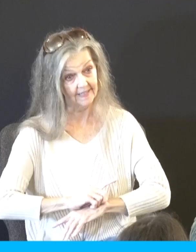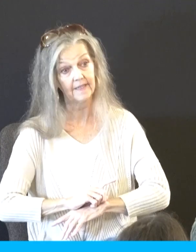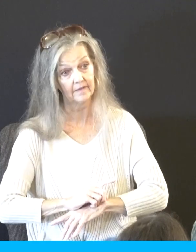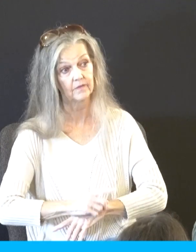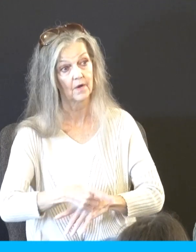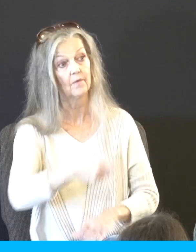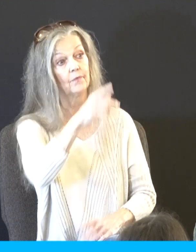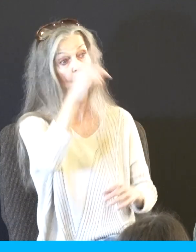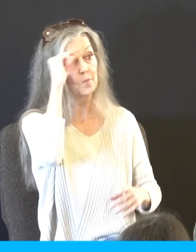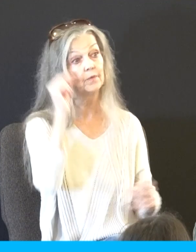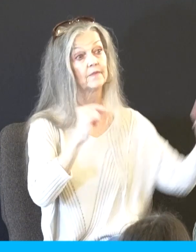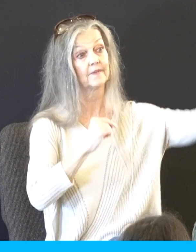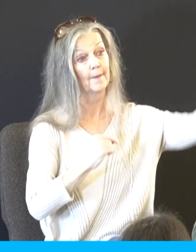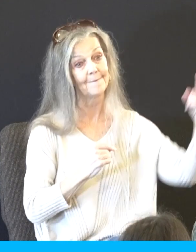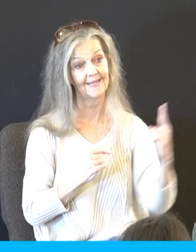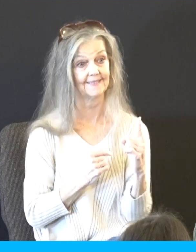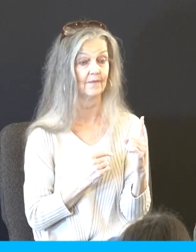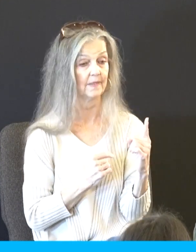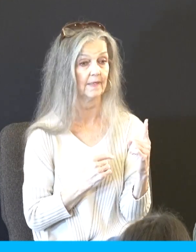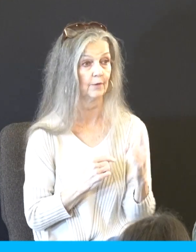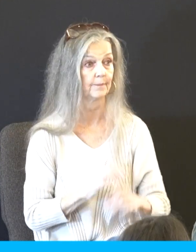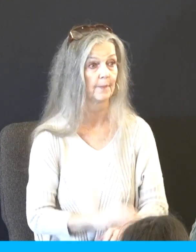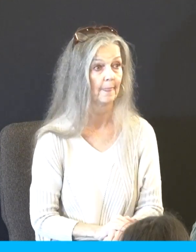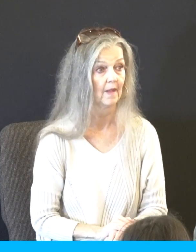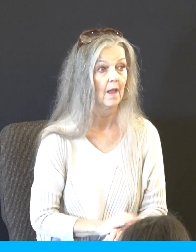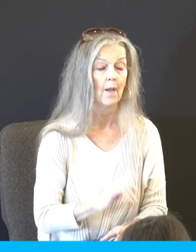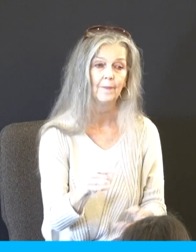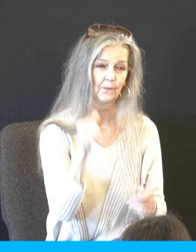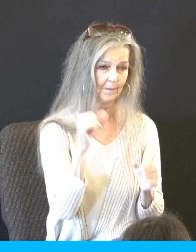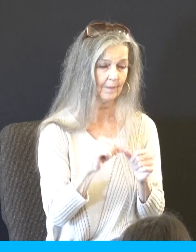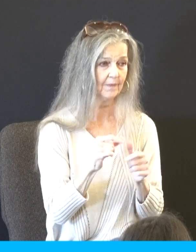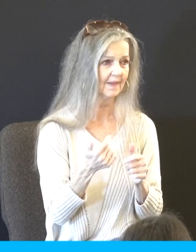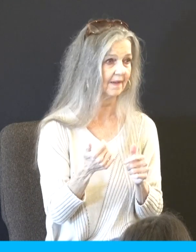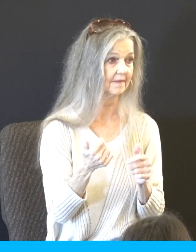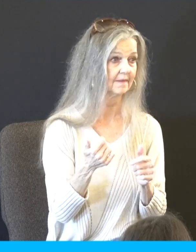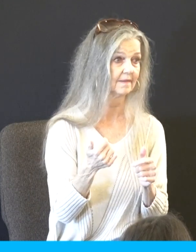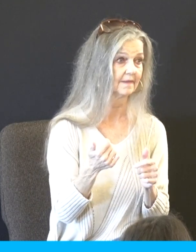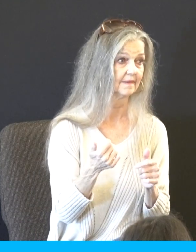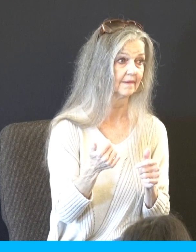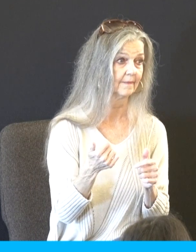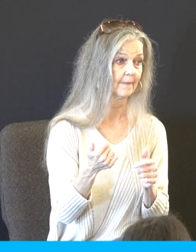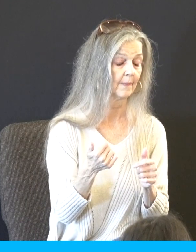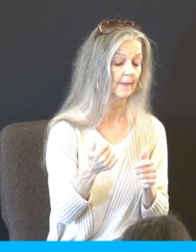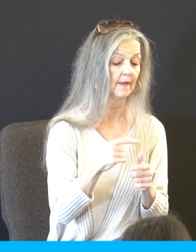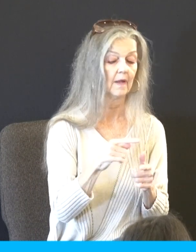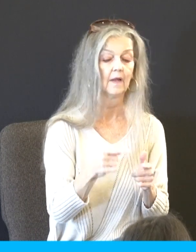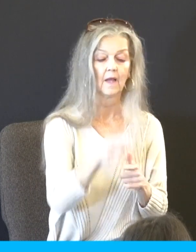Seventh day of the Sabbath, he's finally able to go in. And had he not been in that waiting room, this would have probably not happened. Wait, well, then God caused it. No, God